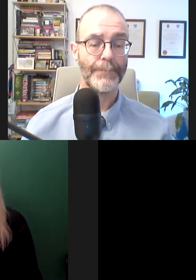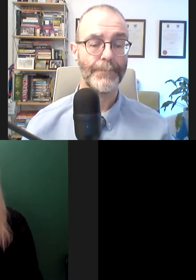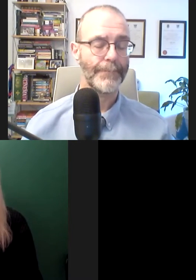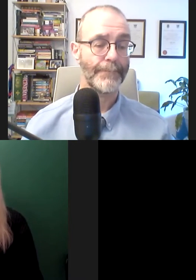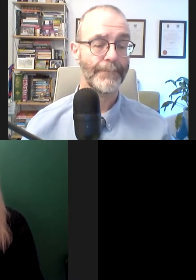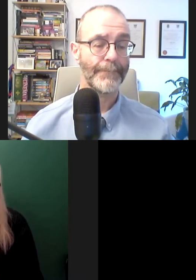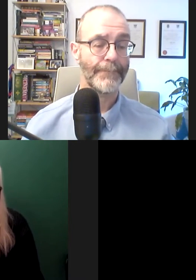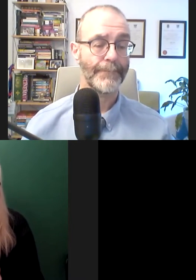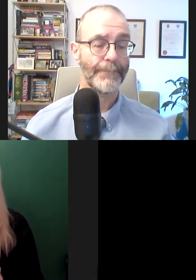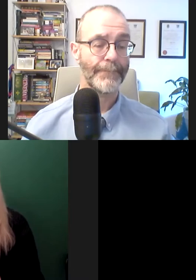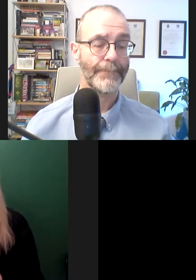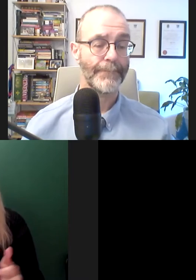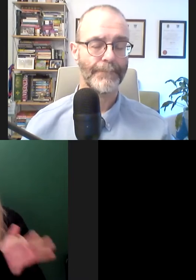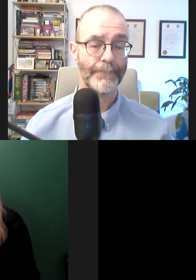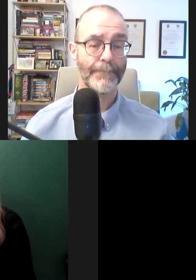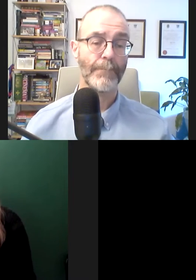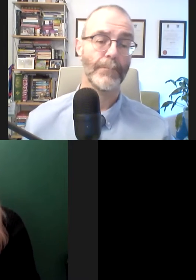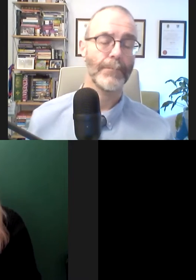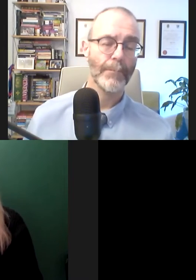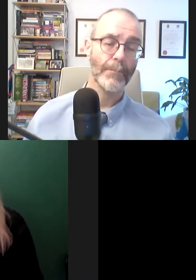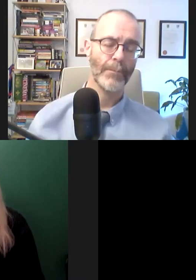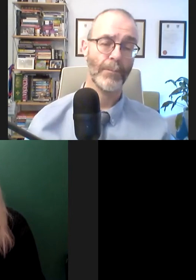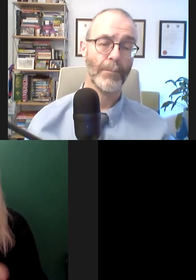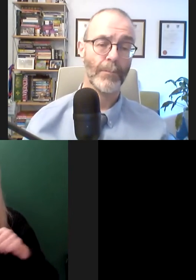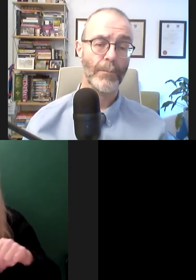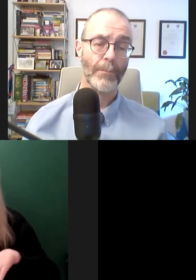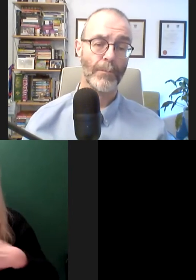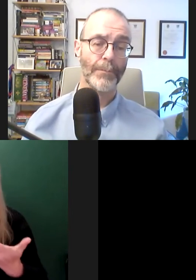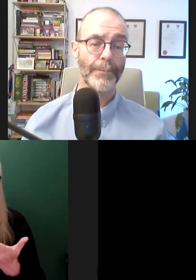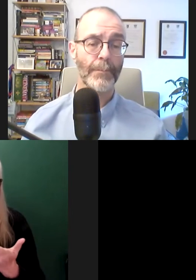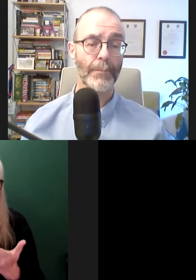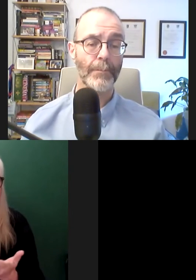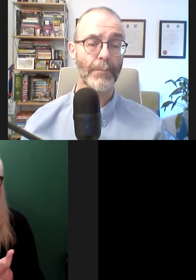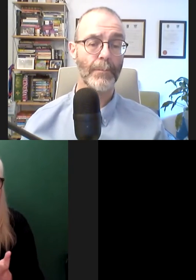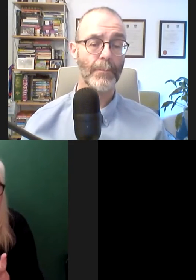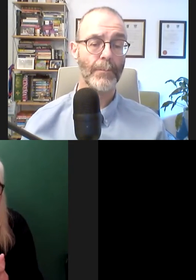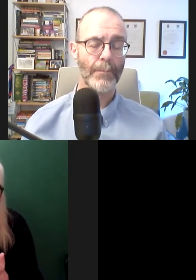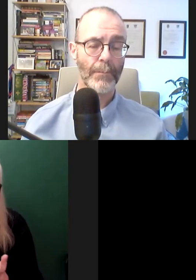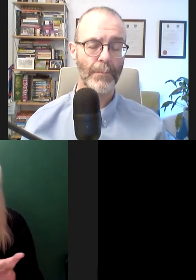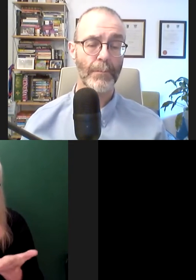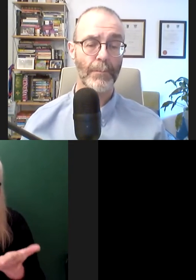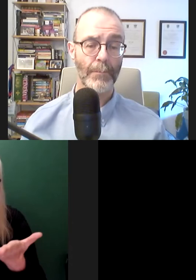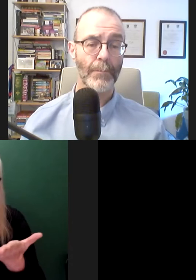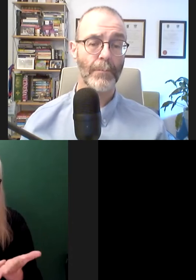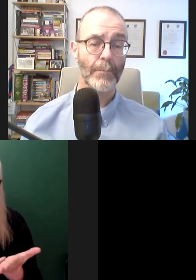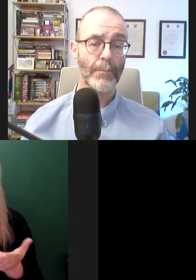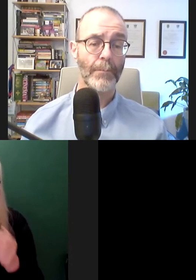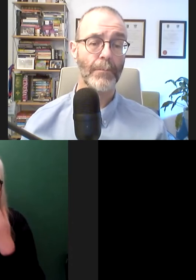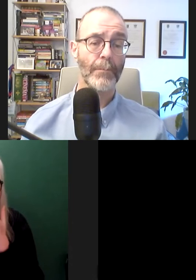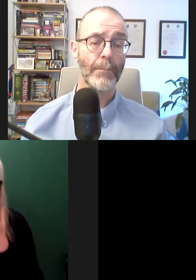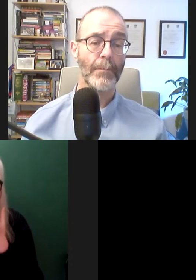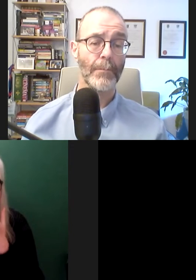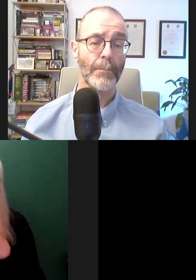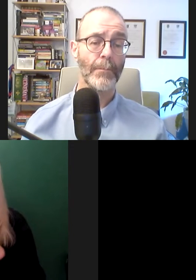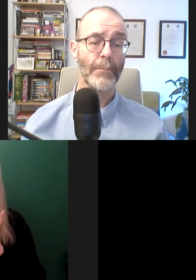later. A reminder that today's presentation and Q&A are both on the record. Please feel free to join